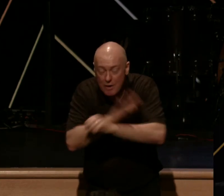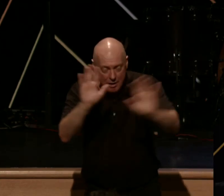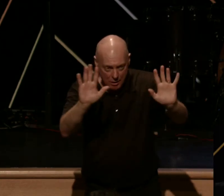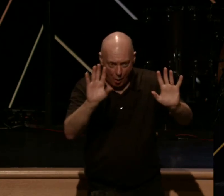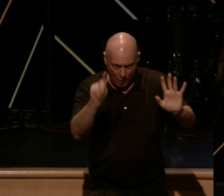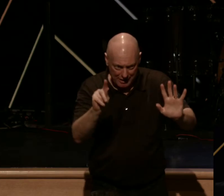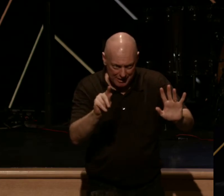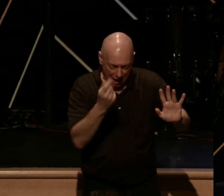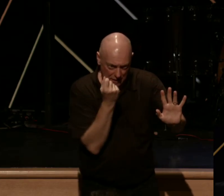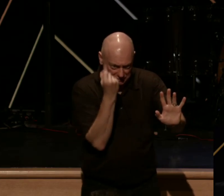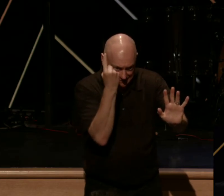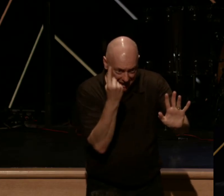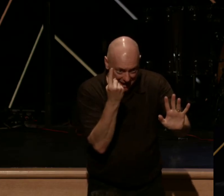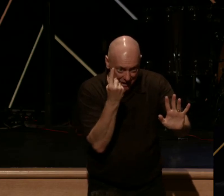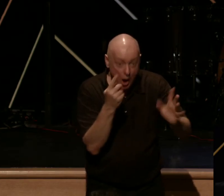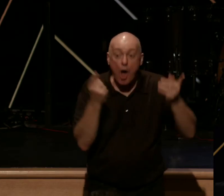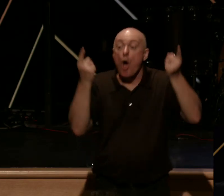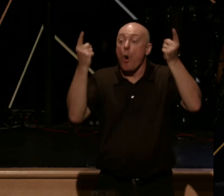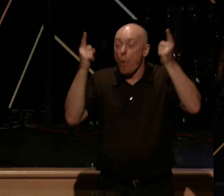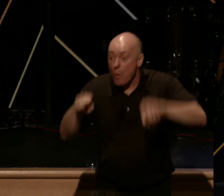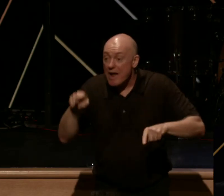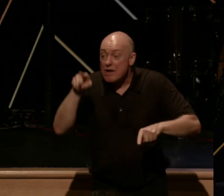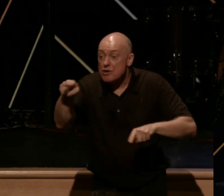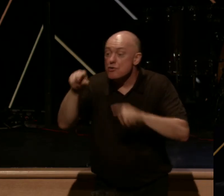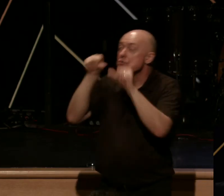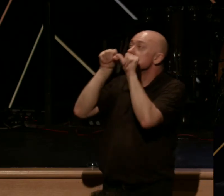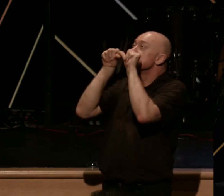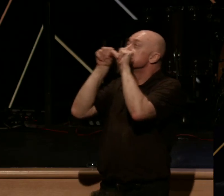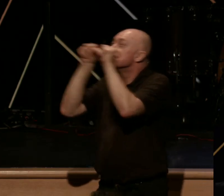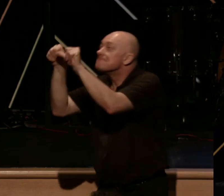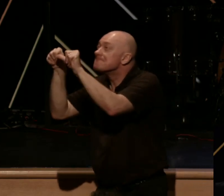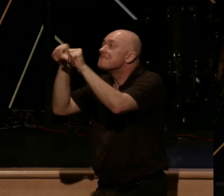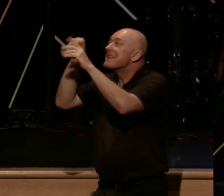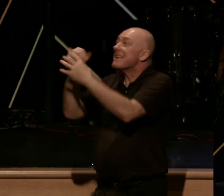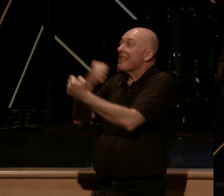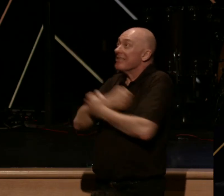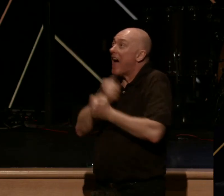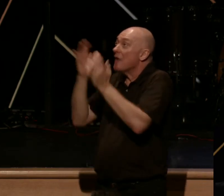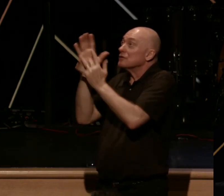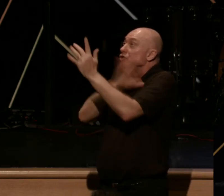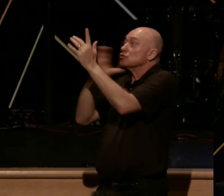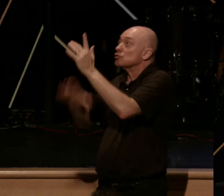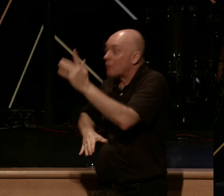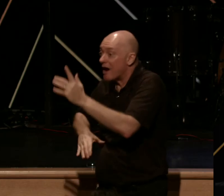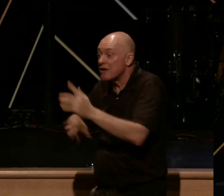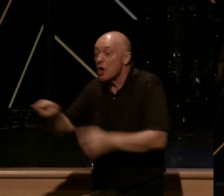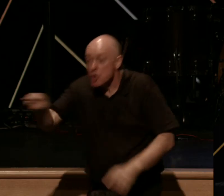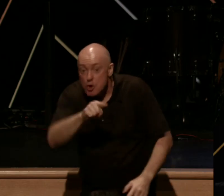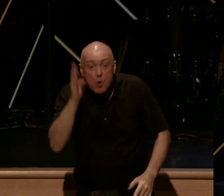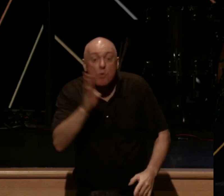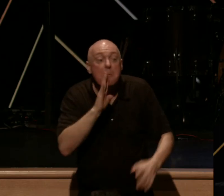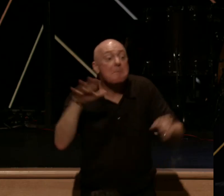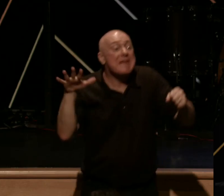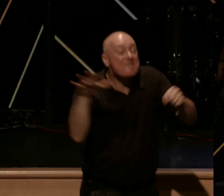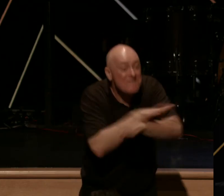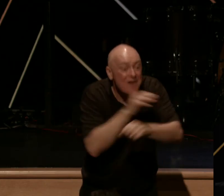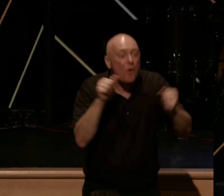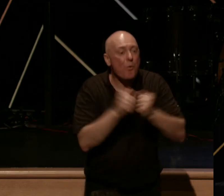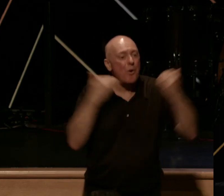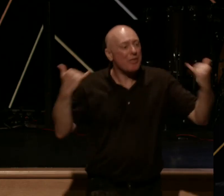see. That when you abide in the love of Jesus Christ, you will be filled with the joy of Jesus